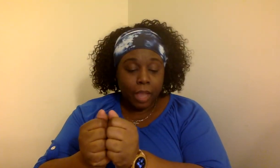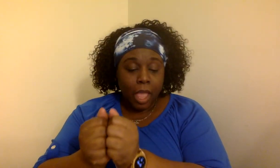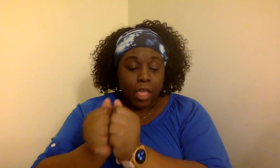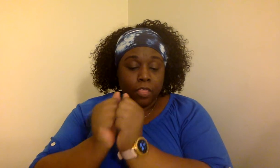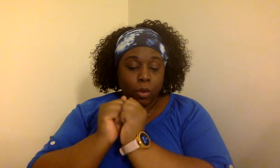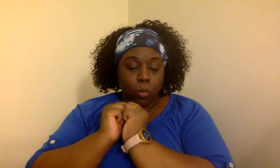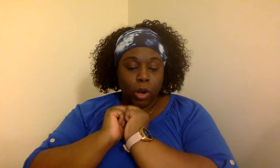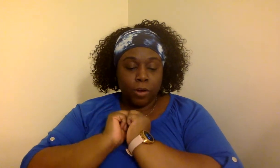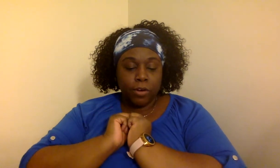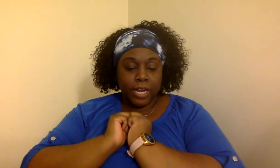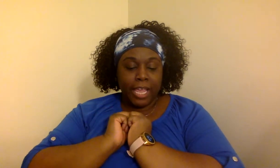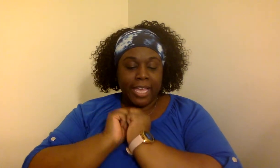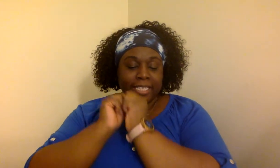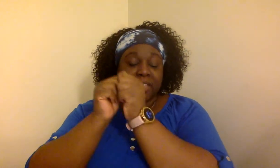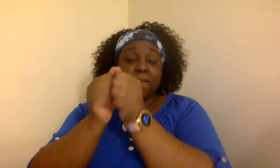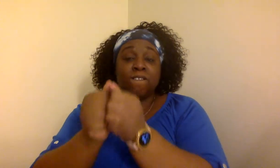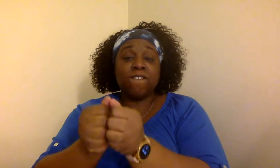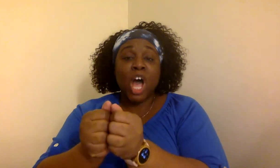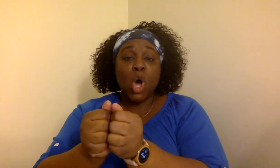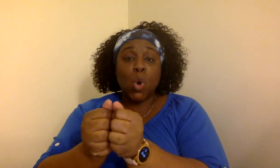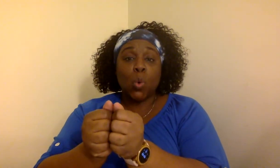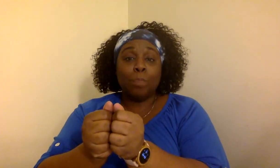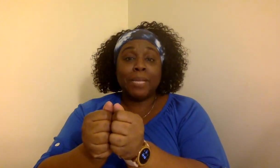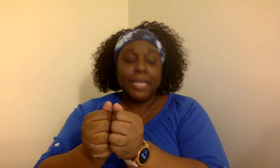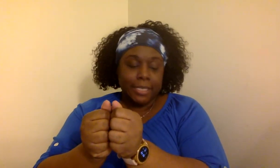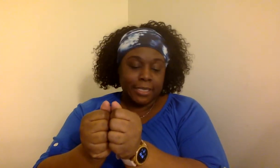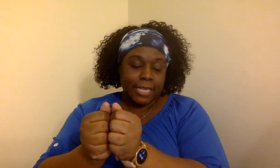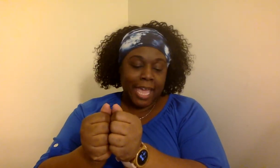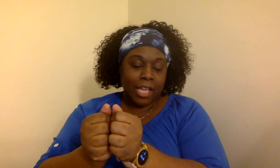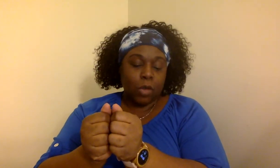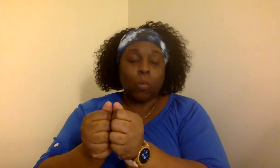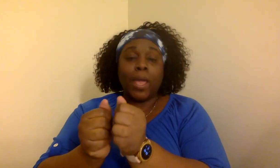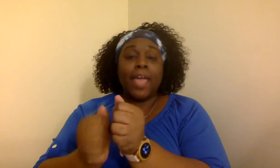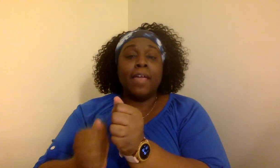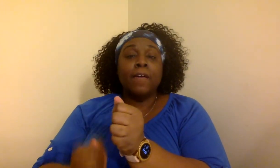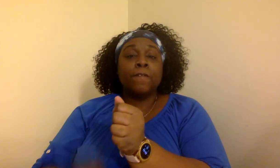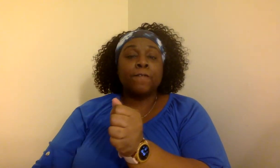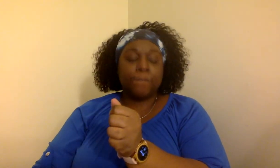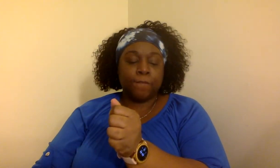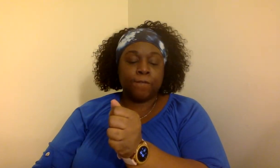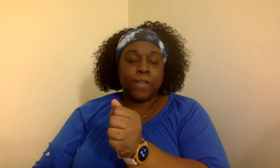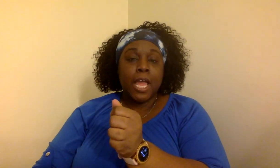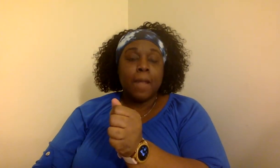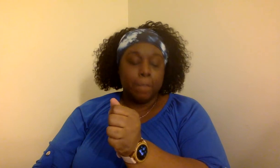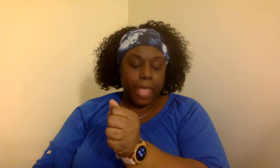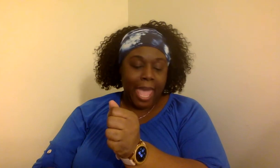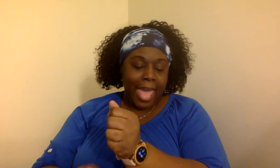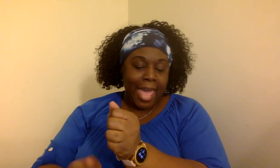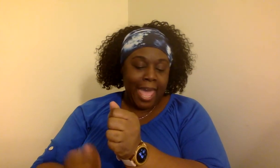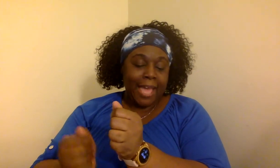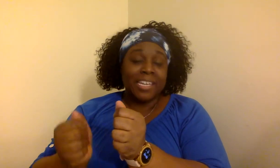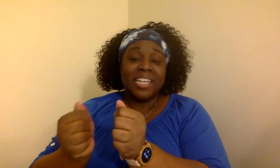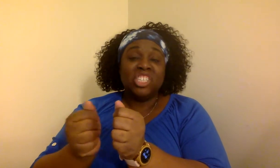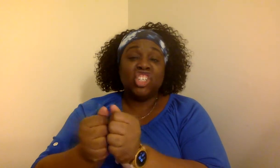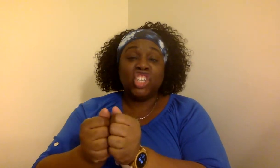The word is foam. Take away F. Add D.